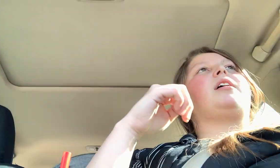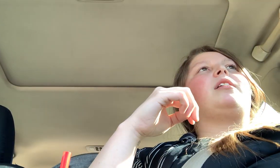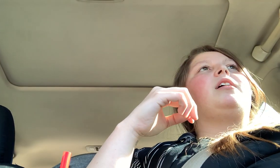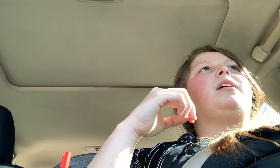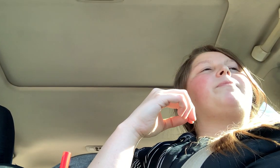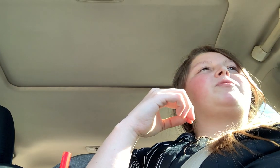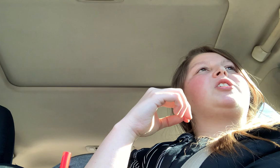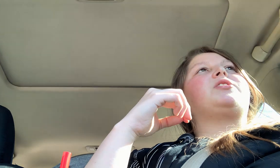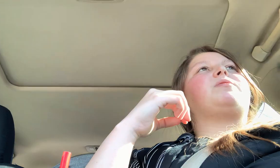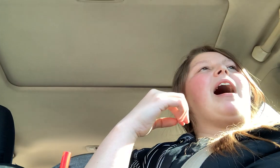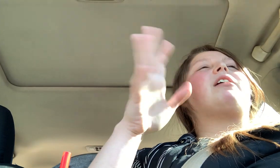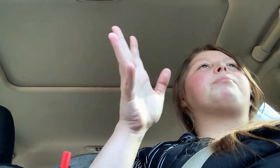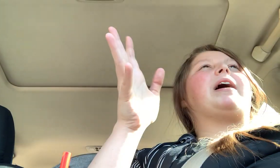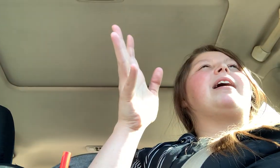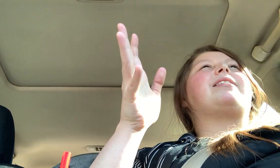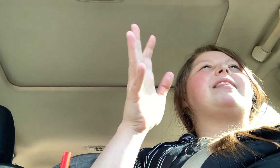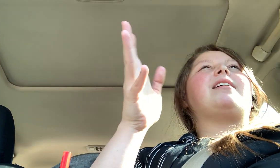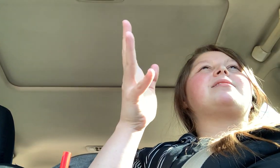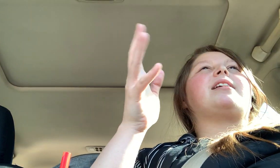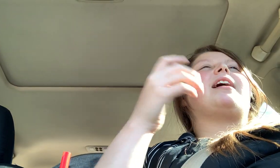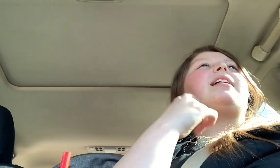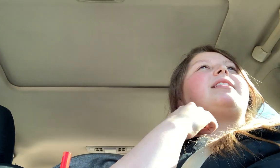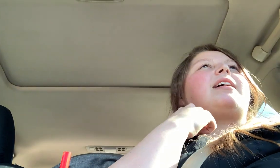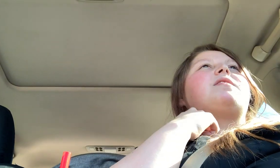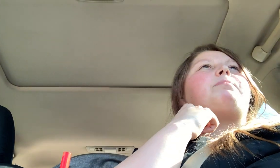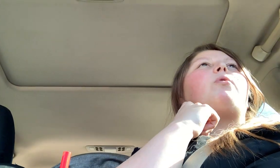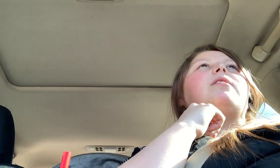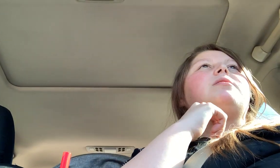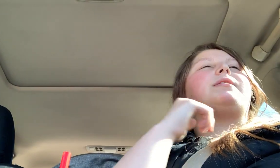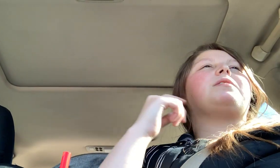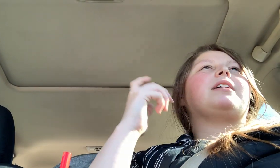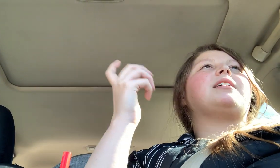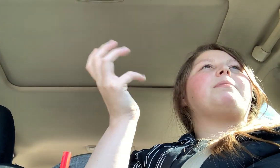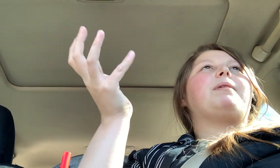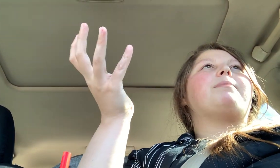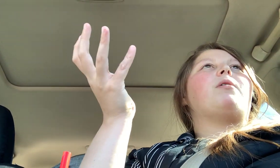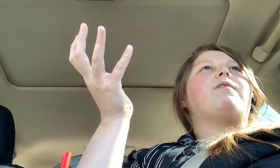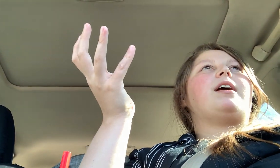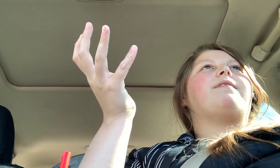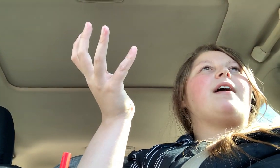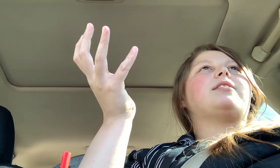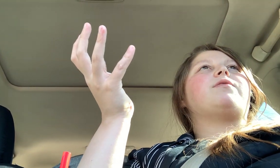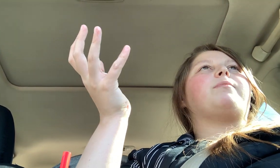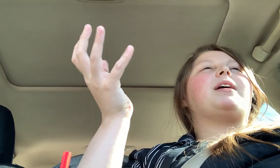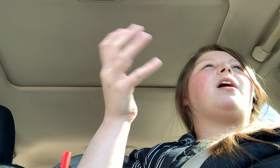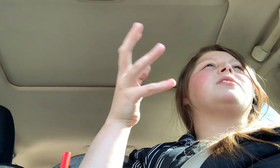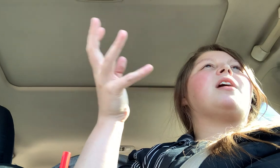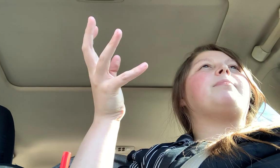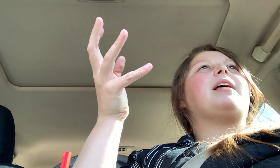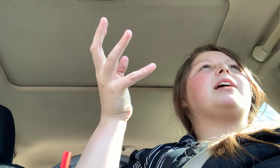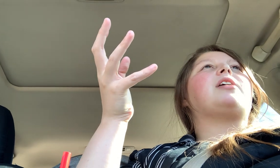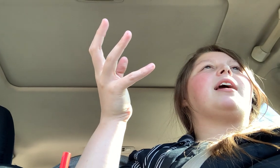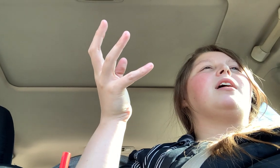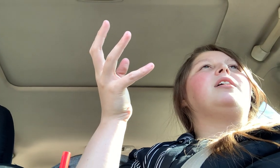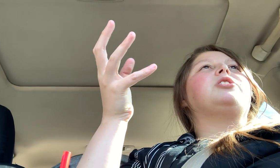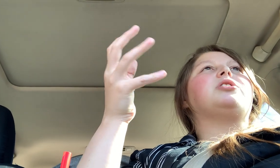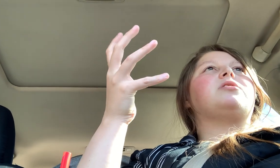and just out of breath and things like that, like that's important to me. So that's like a big motivating factor for me on top of that, like just